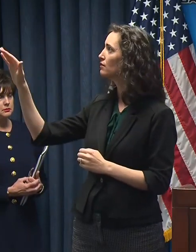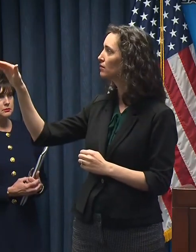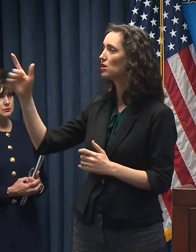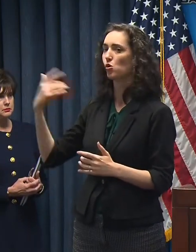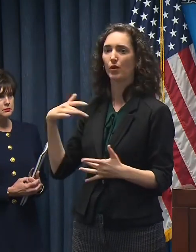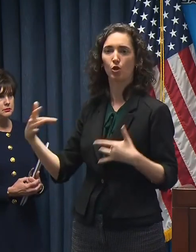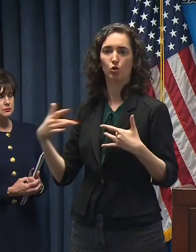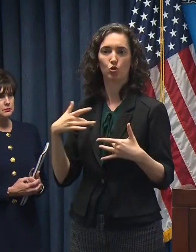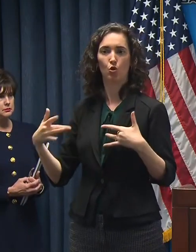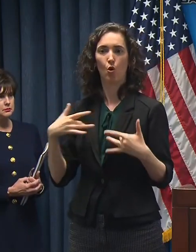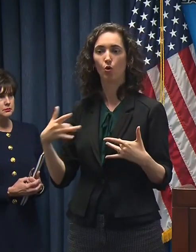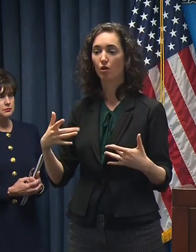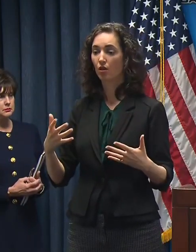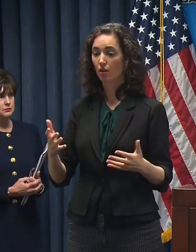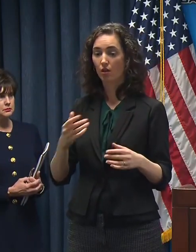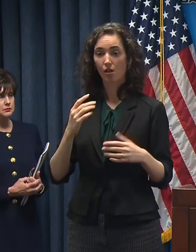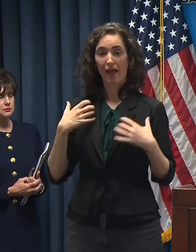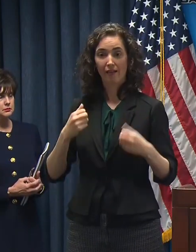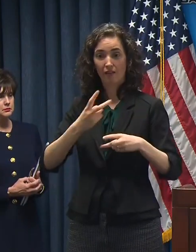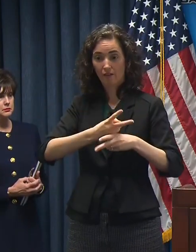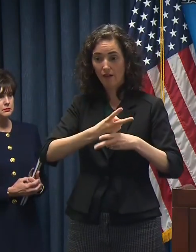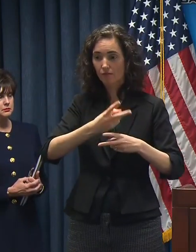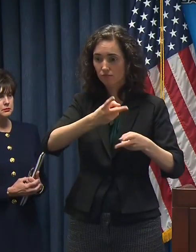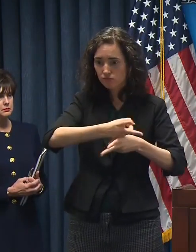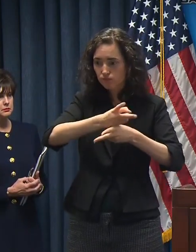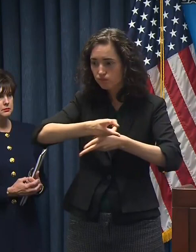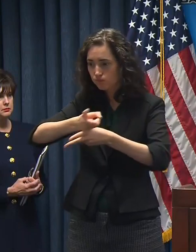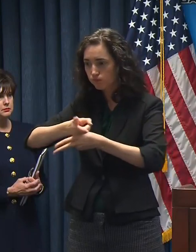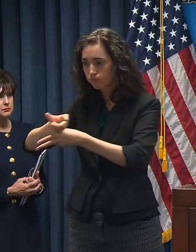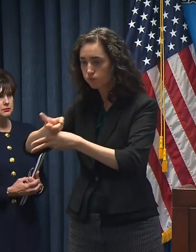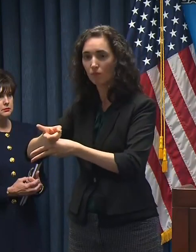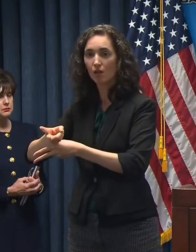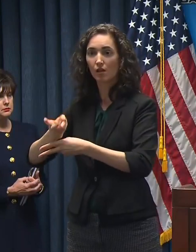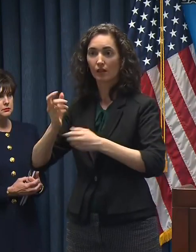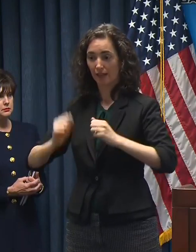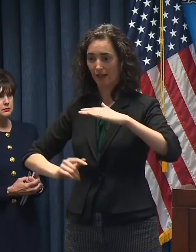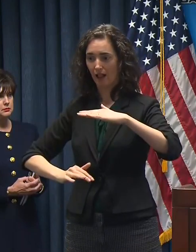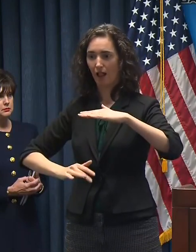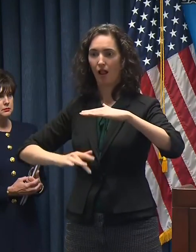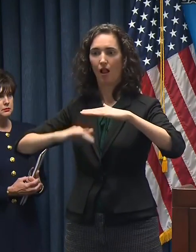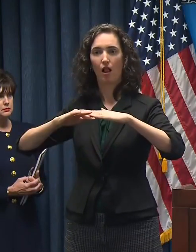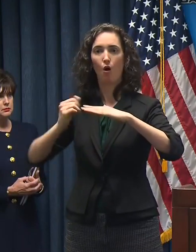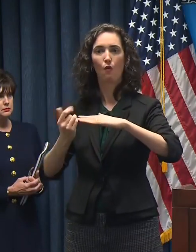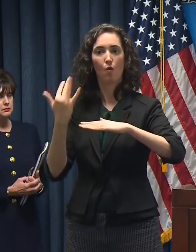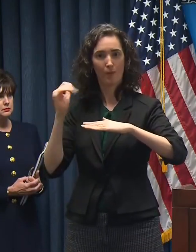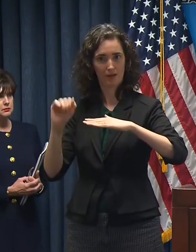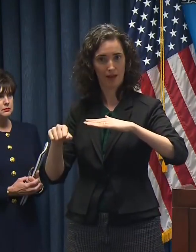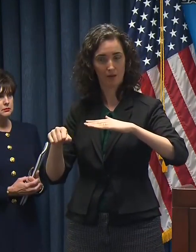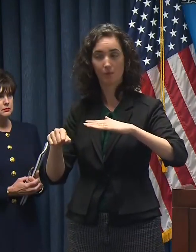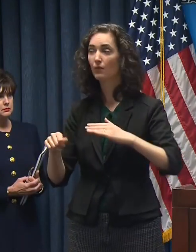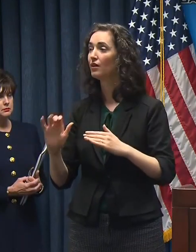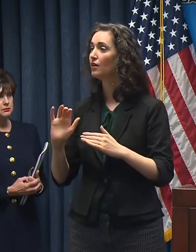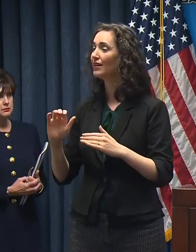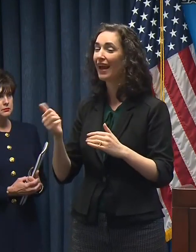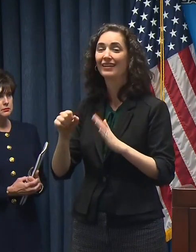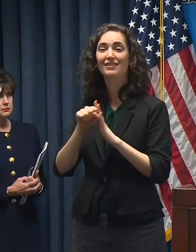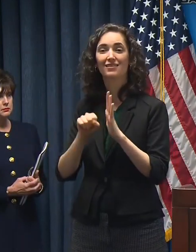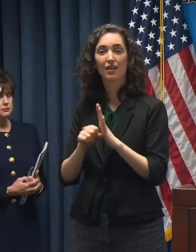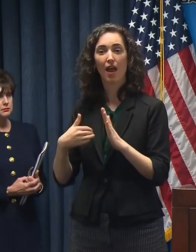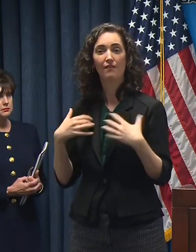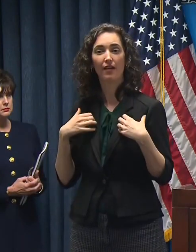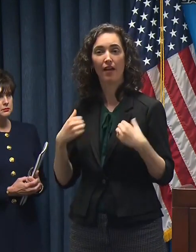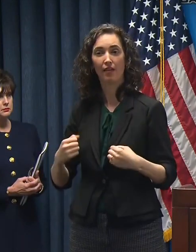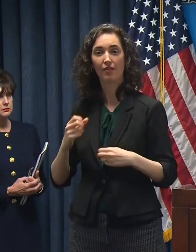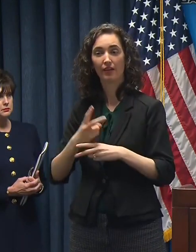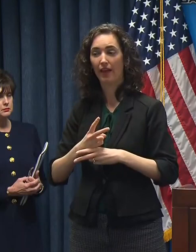capacity to deliver health care. And it stands to reason that the health care infrastructure that we have, that any state has,